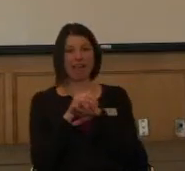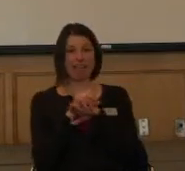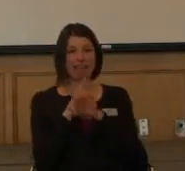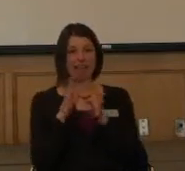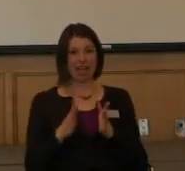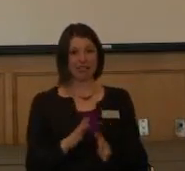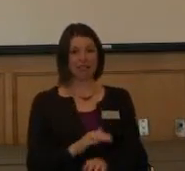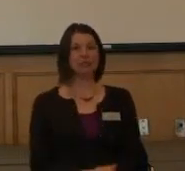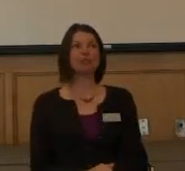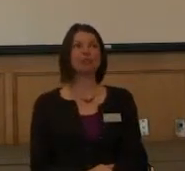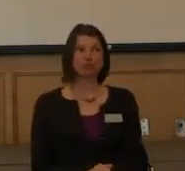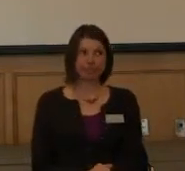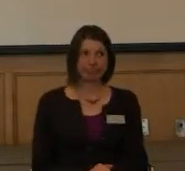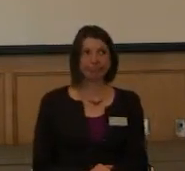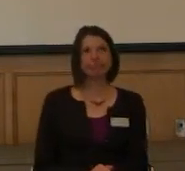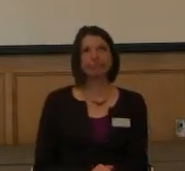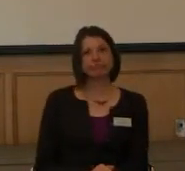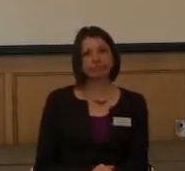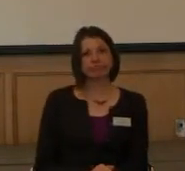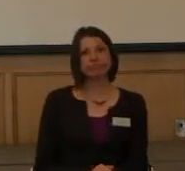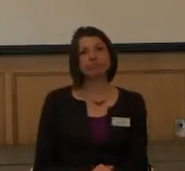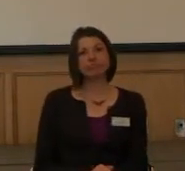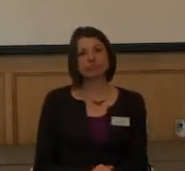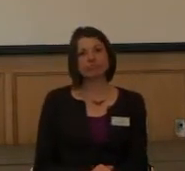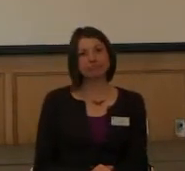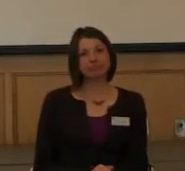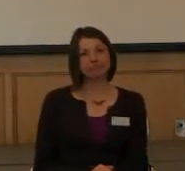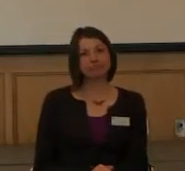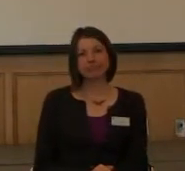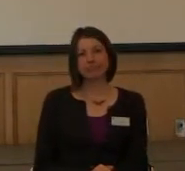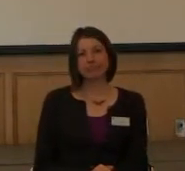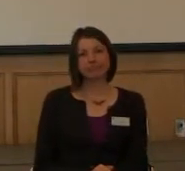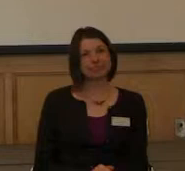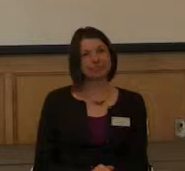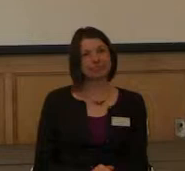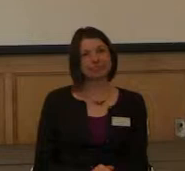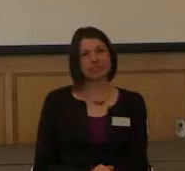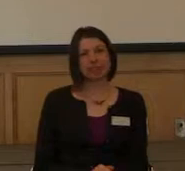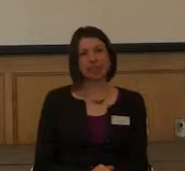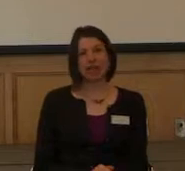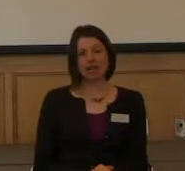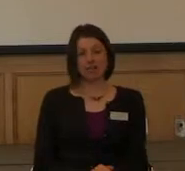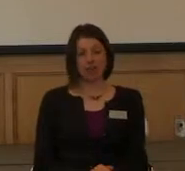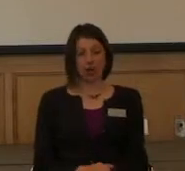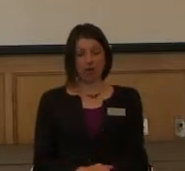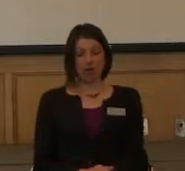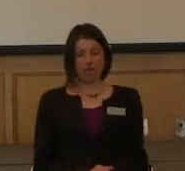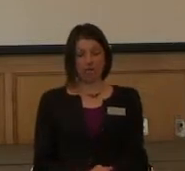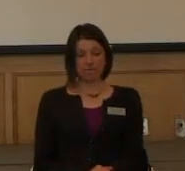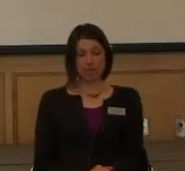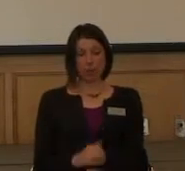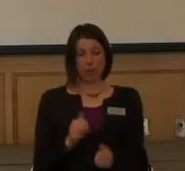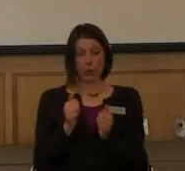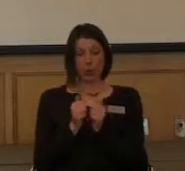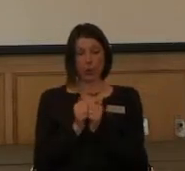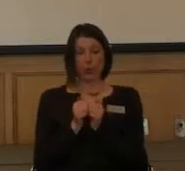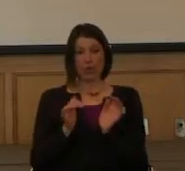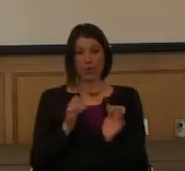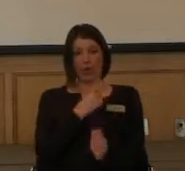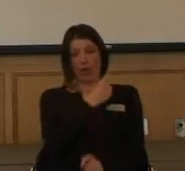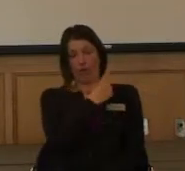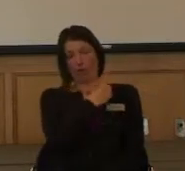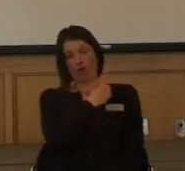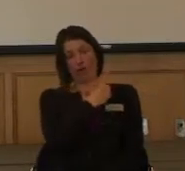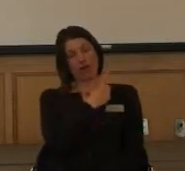And really, I don't think I would have gotten as far as I got without her as that